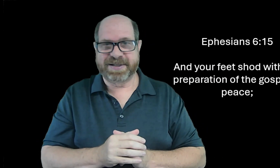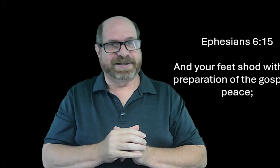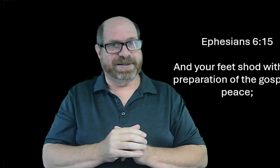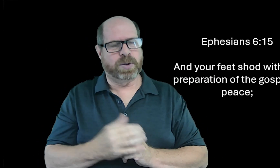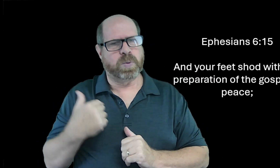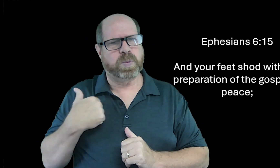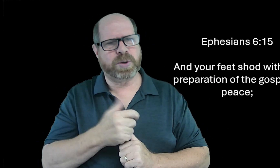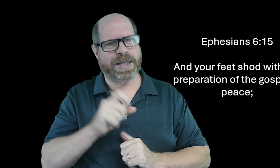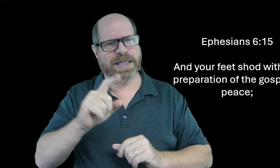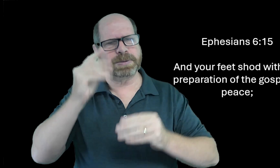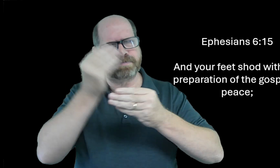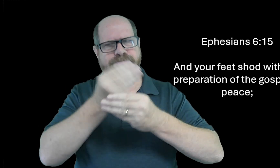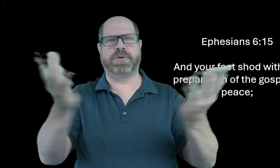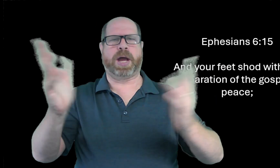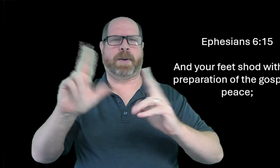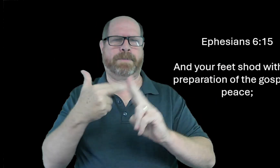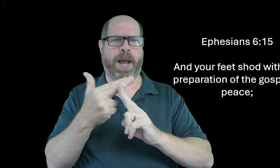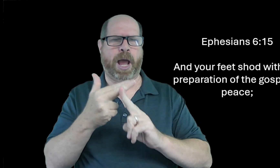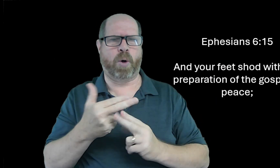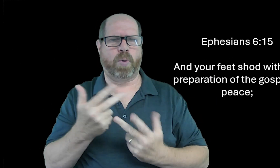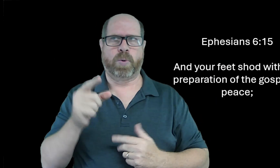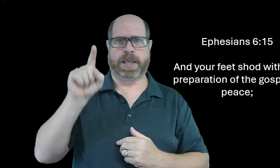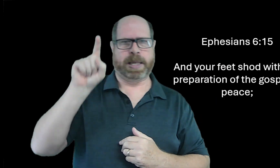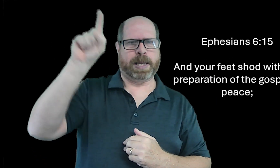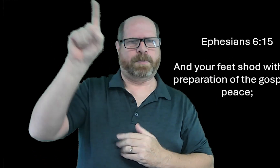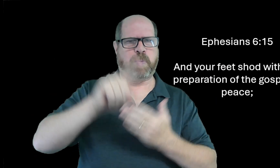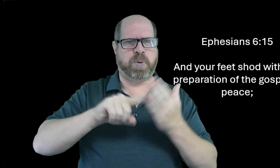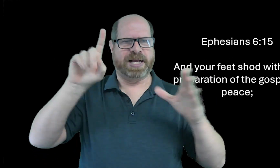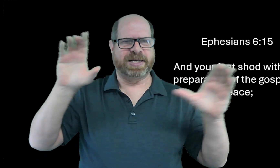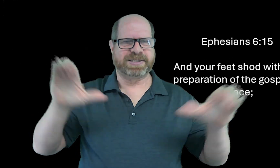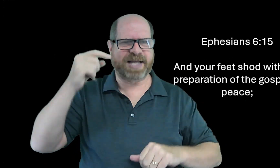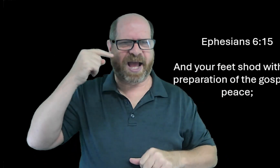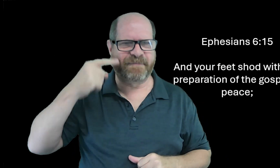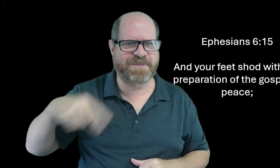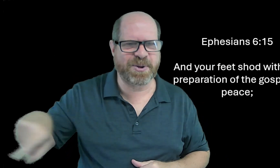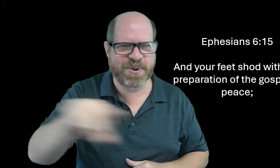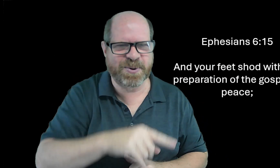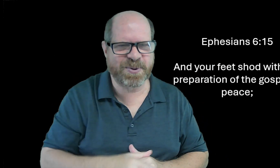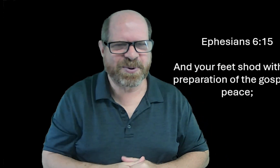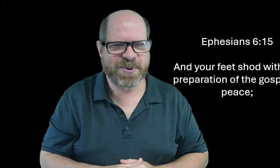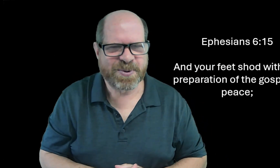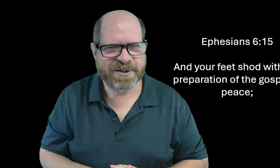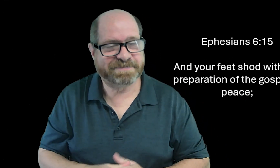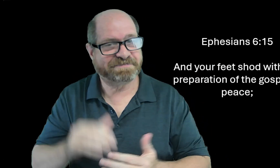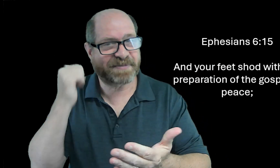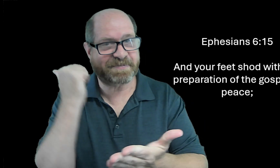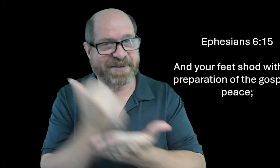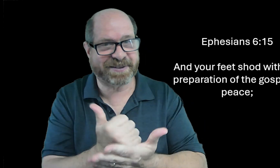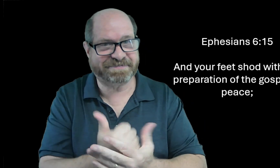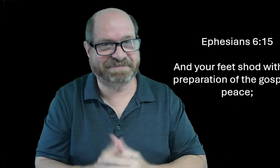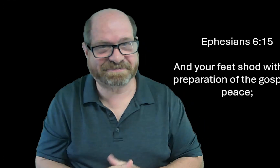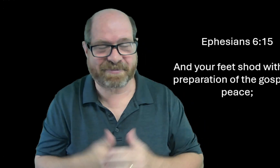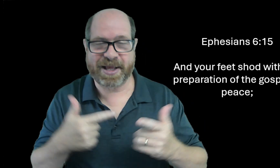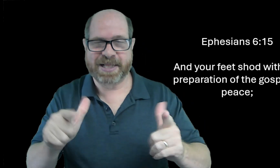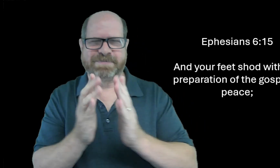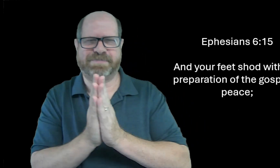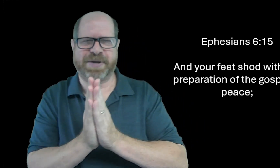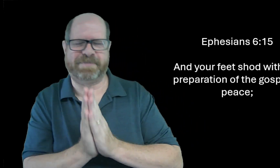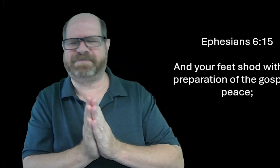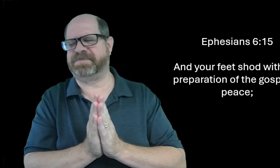and we need to spread that news about what god's done for people amen let's